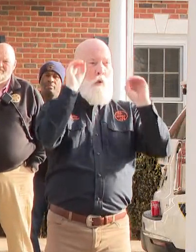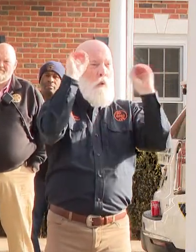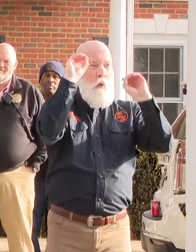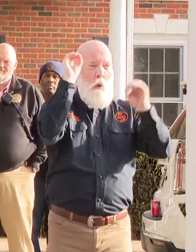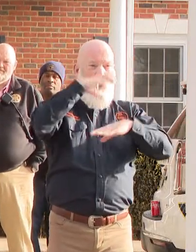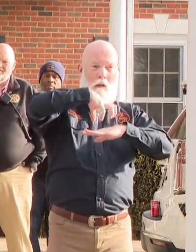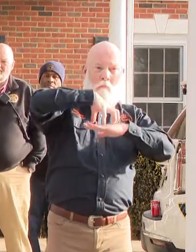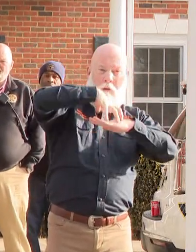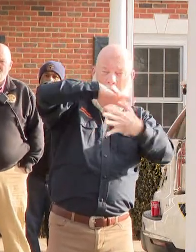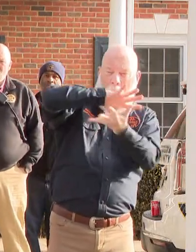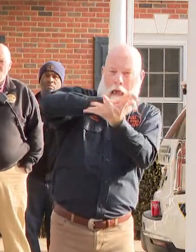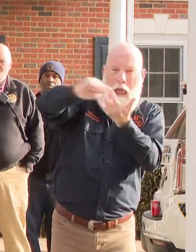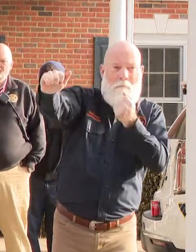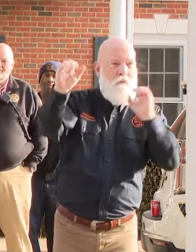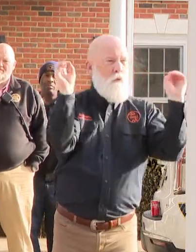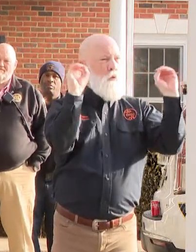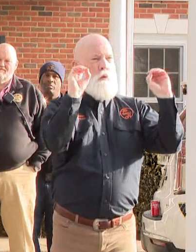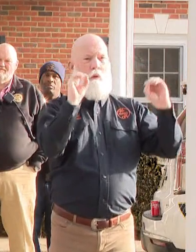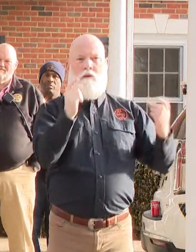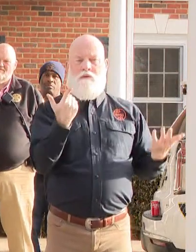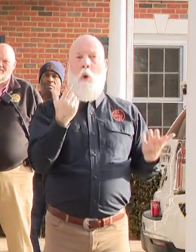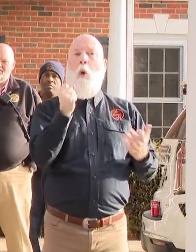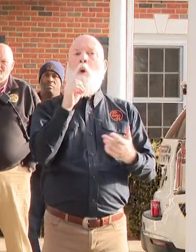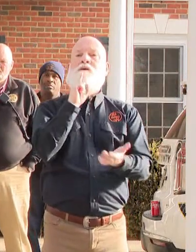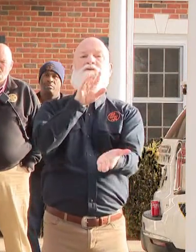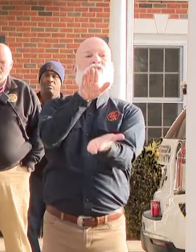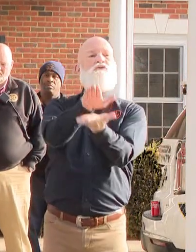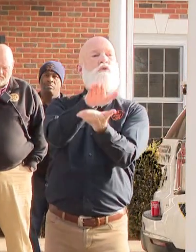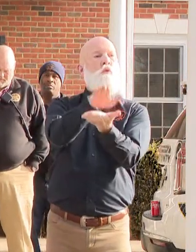fared very well all things considered.